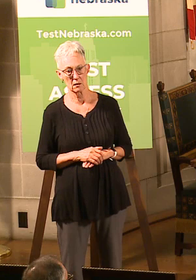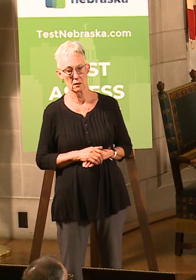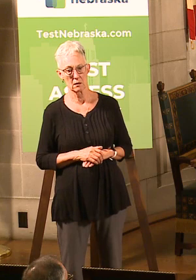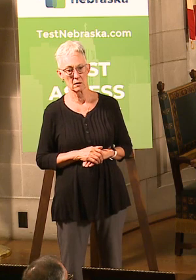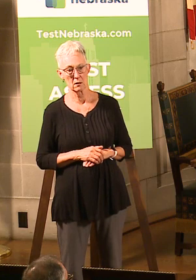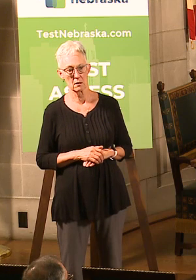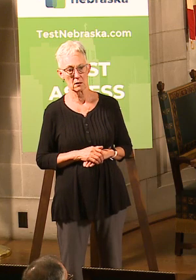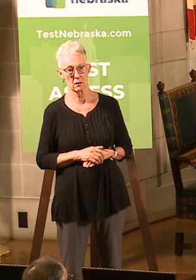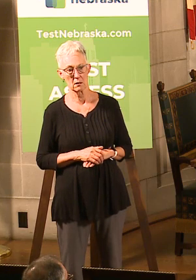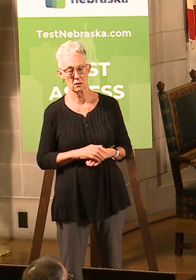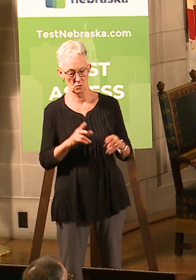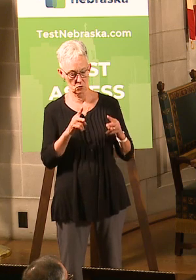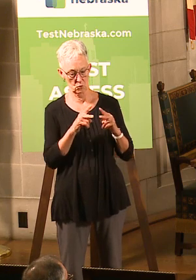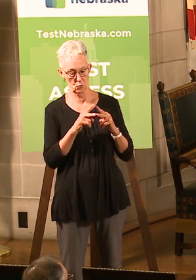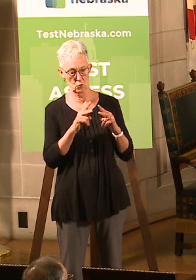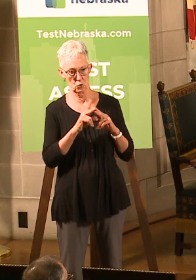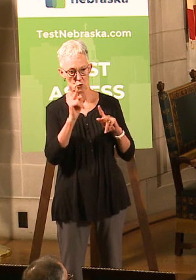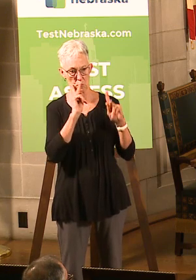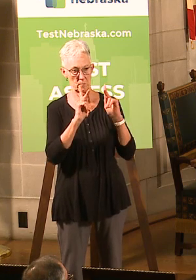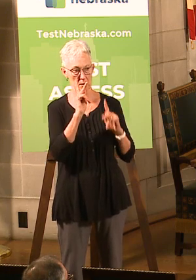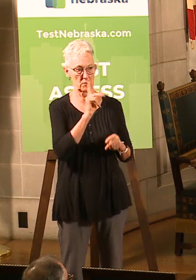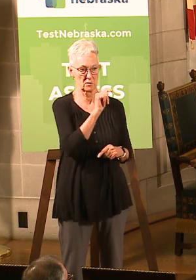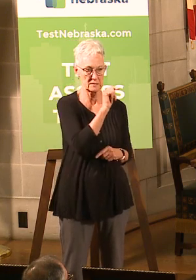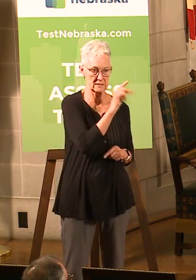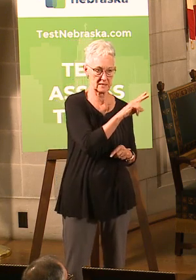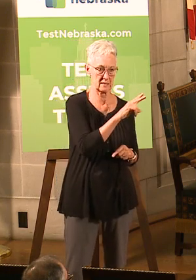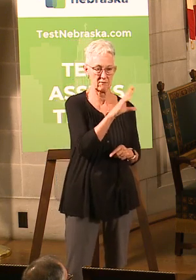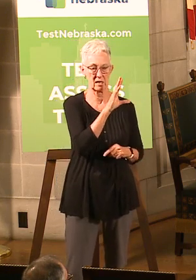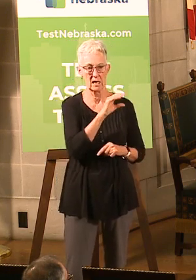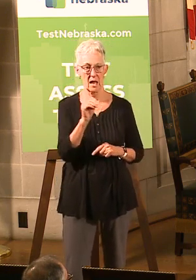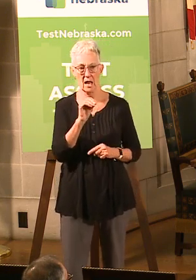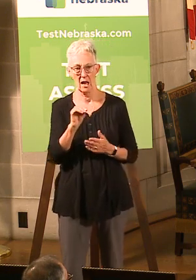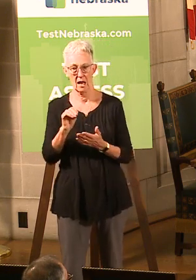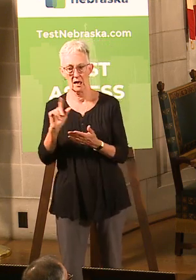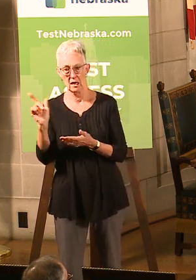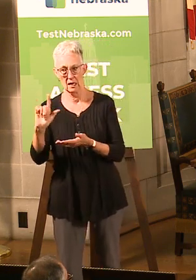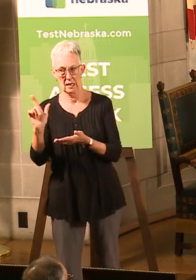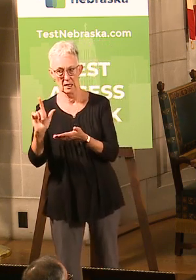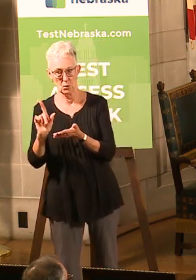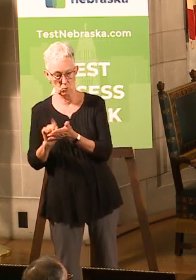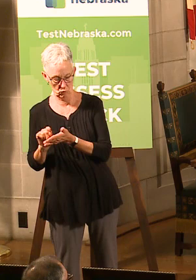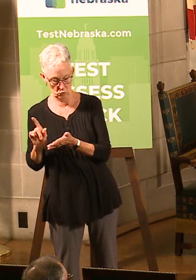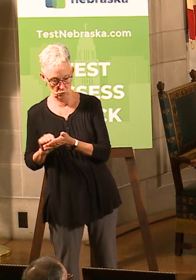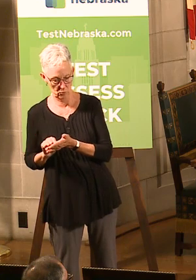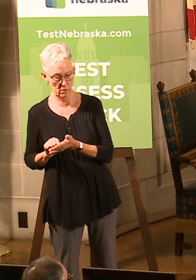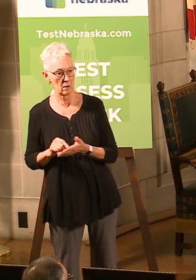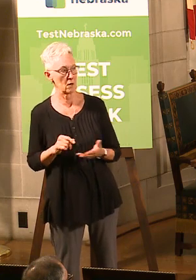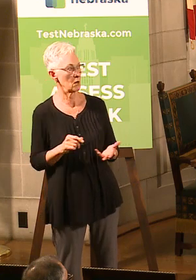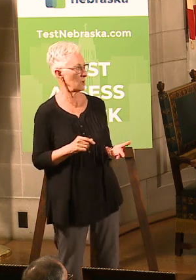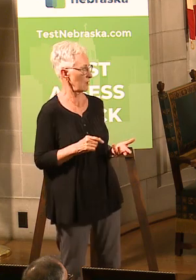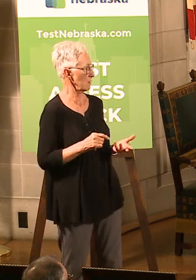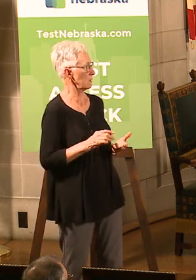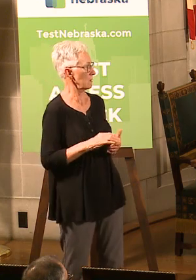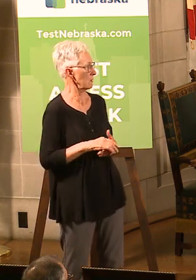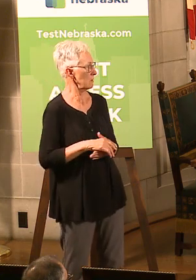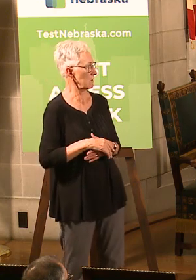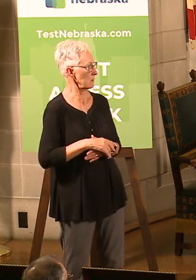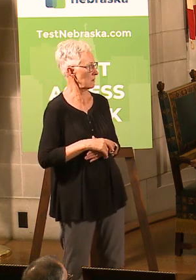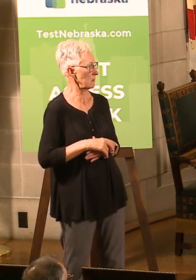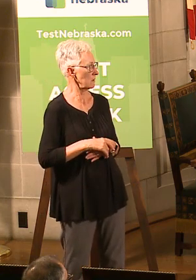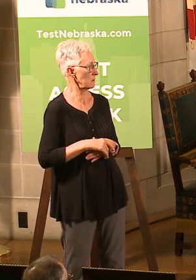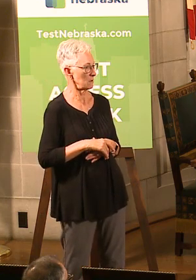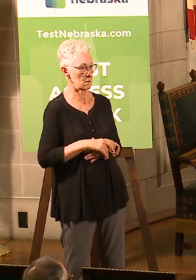Just wanted to do a comment on a letter from Senator Halloran regarding long-term care. So Shannon Hecht at 1011 and